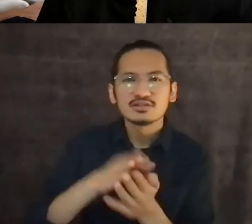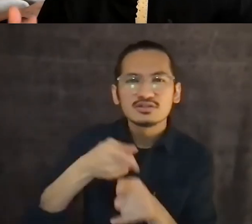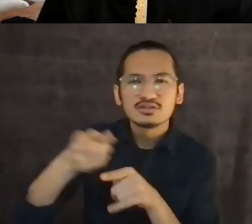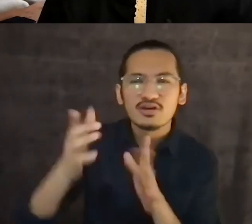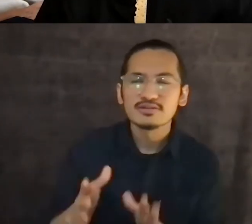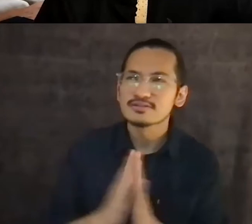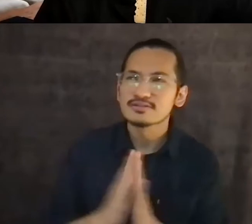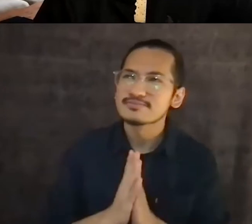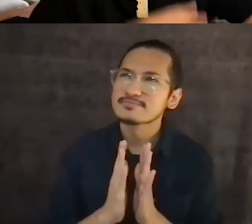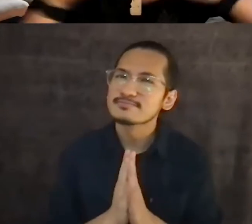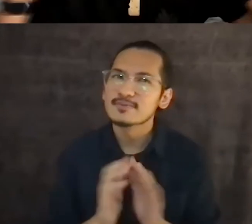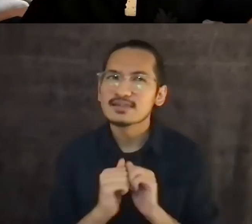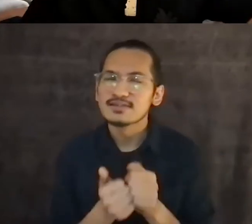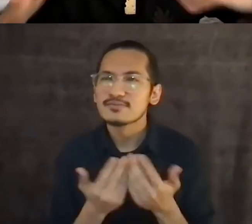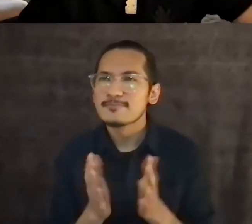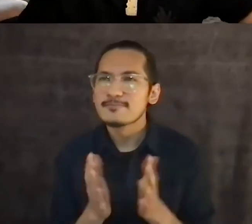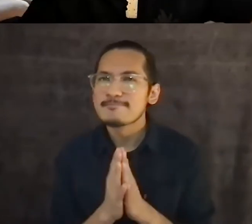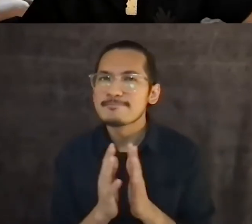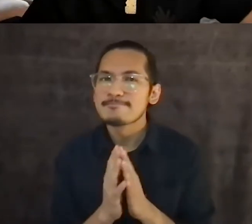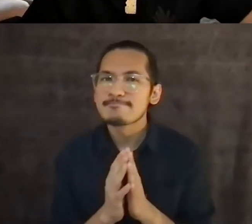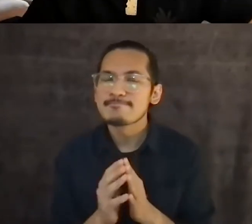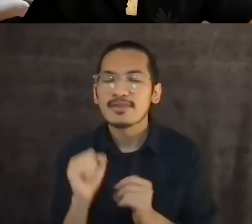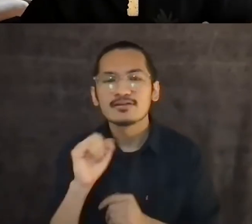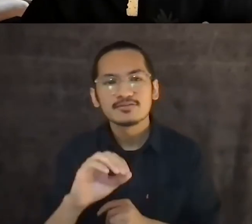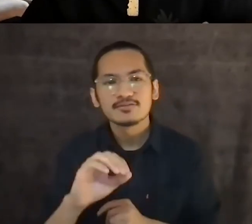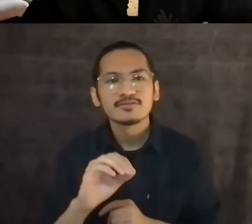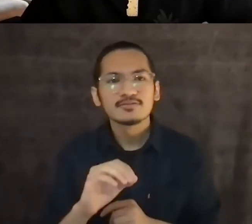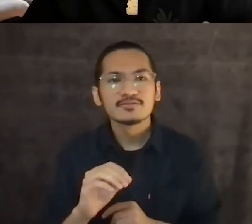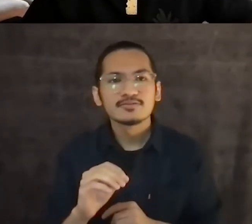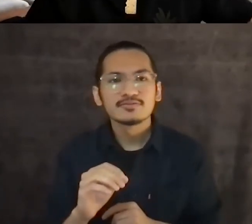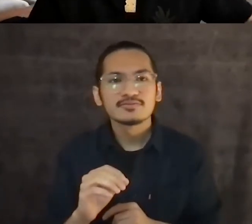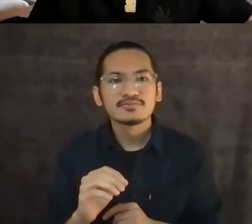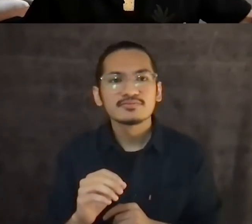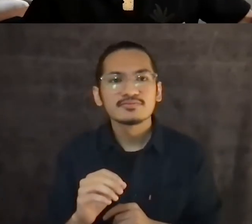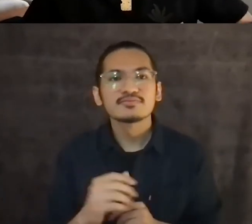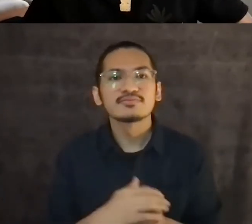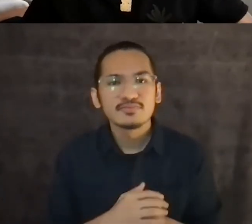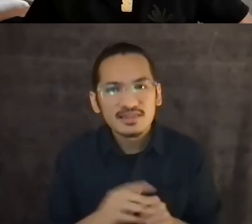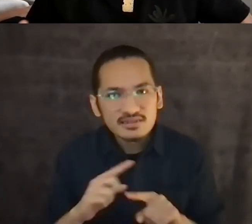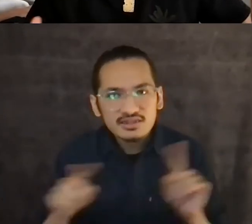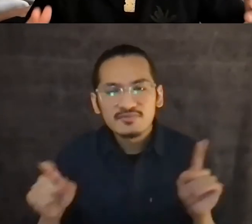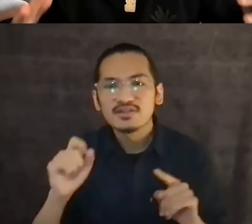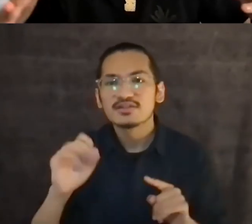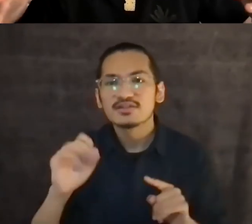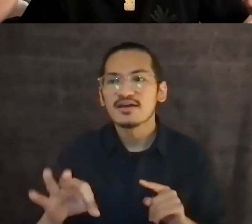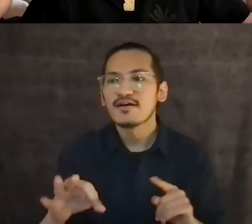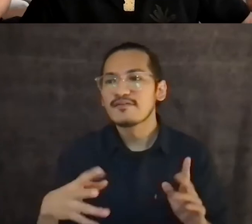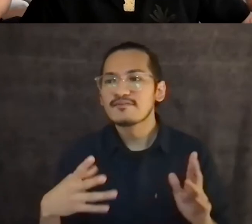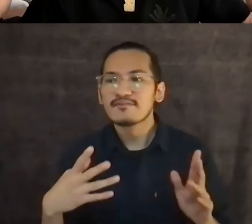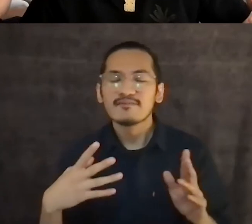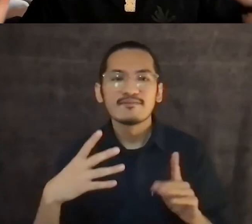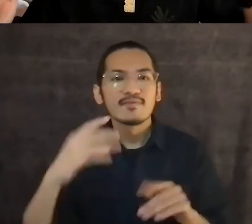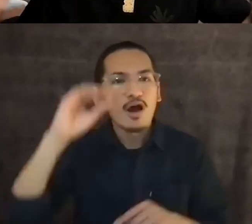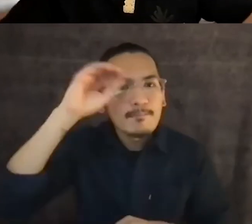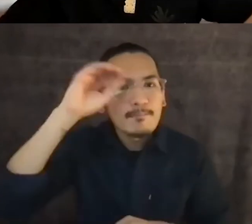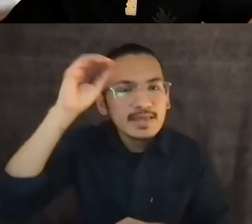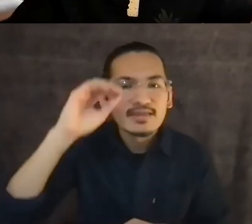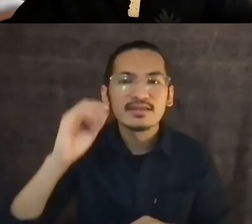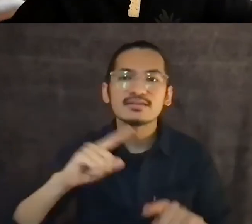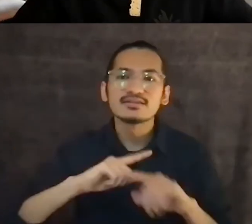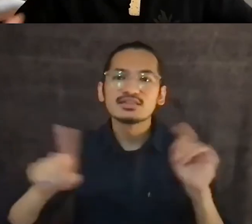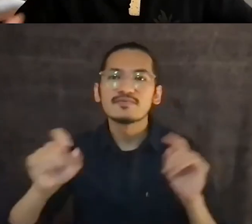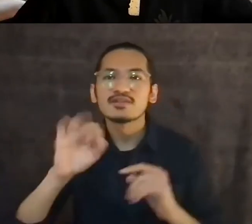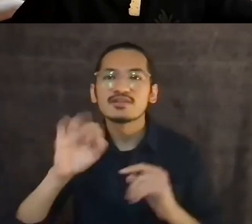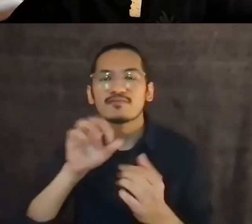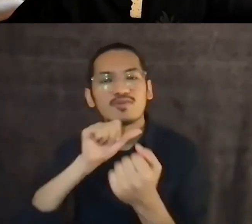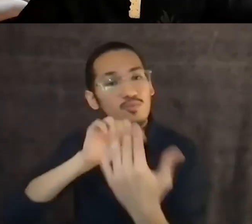We, so difference descent is important. Difference of opinion. Uh, difference of approach